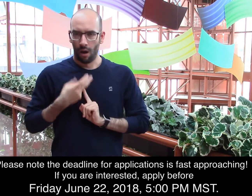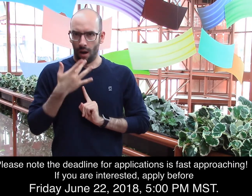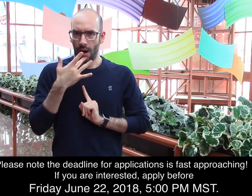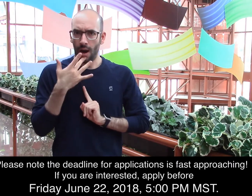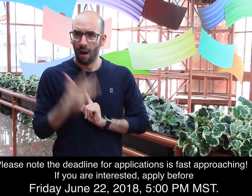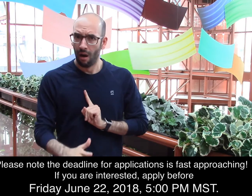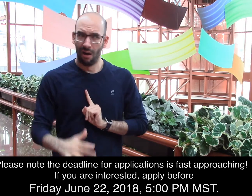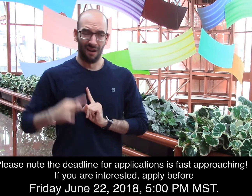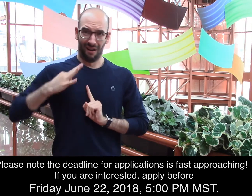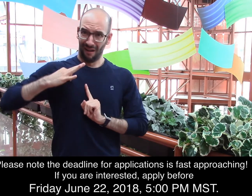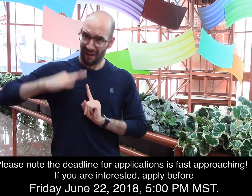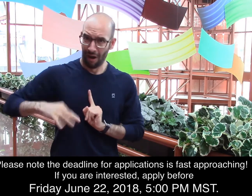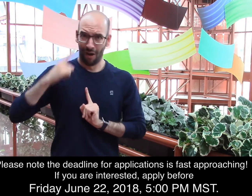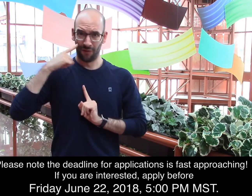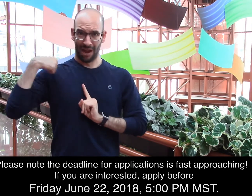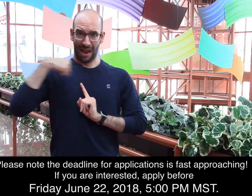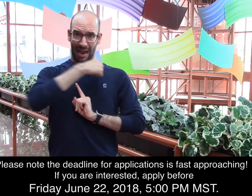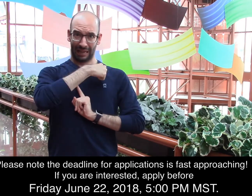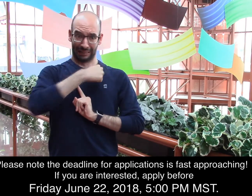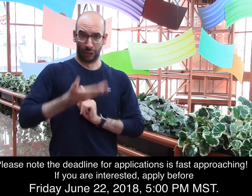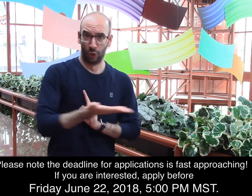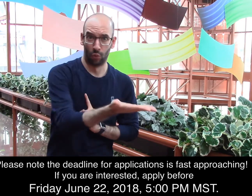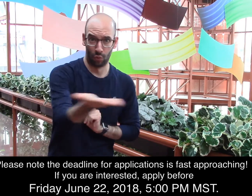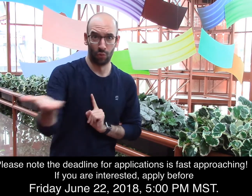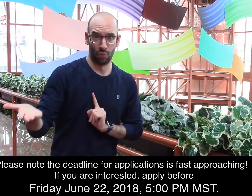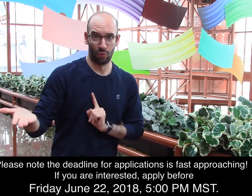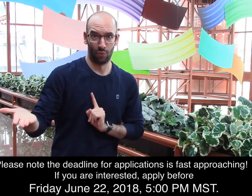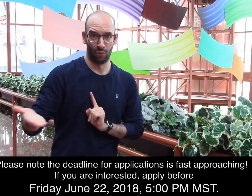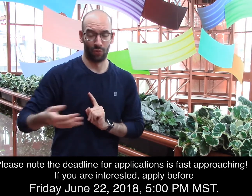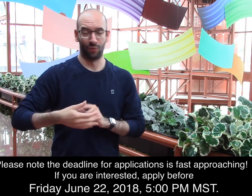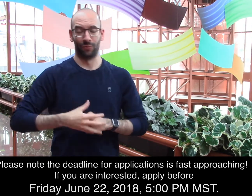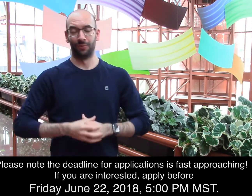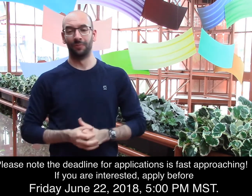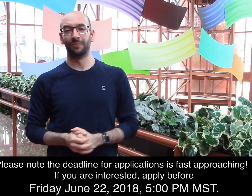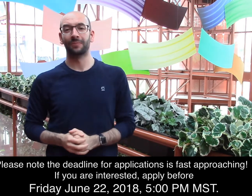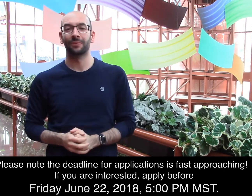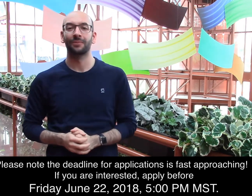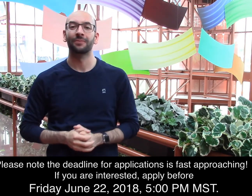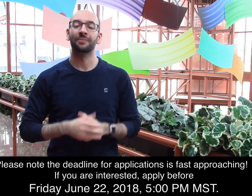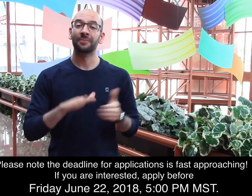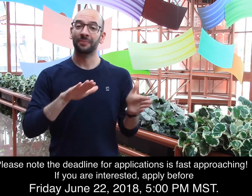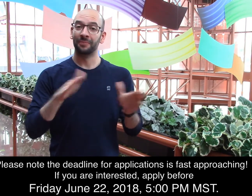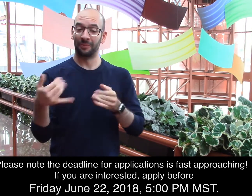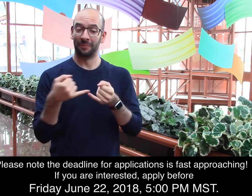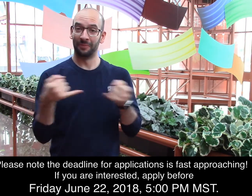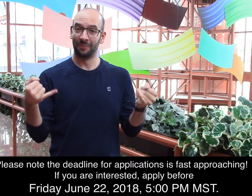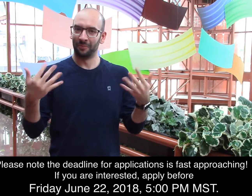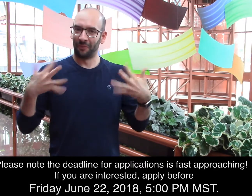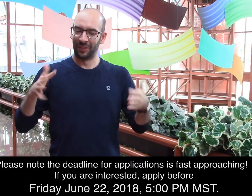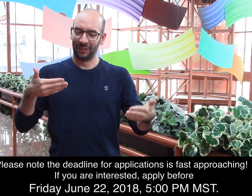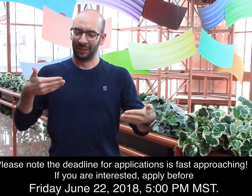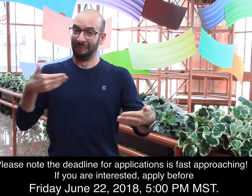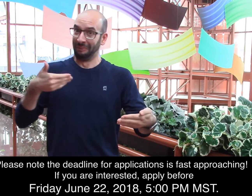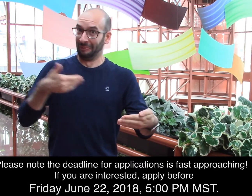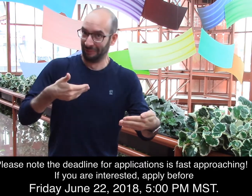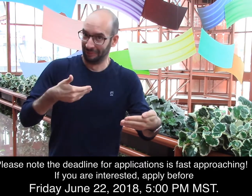Please note, the deadline for applications is fast approaching. If you are interested,